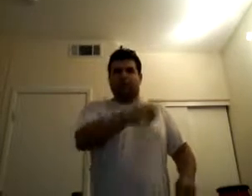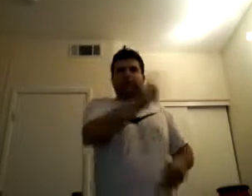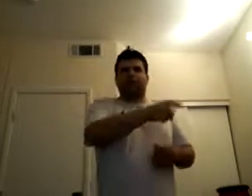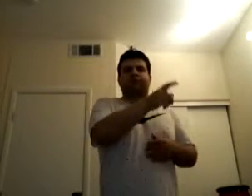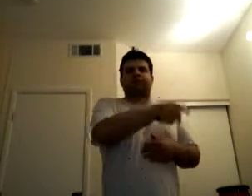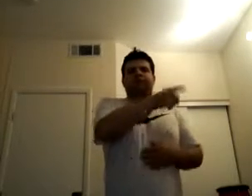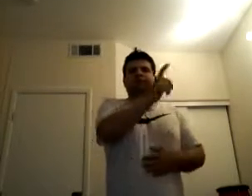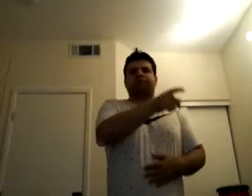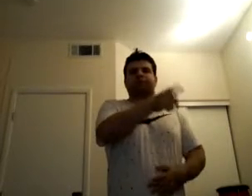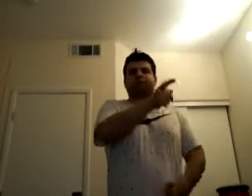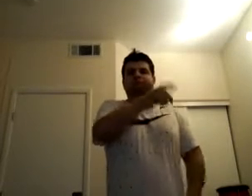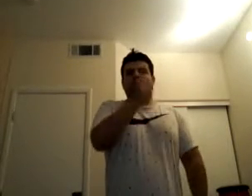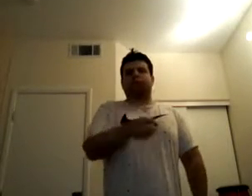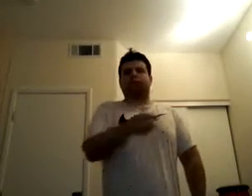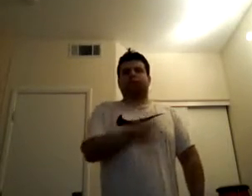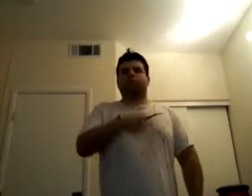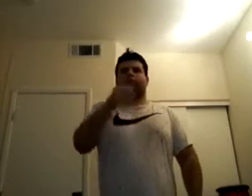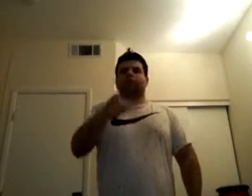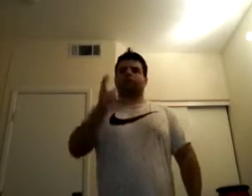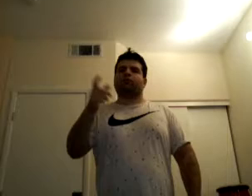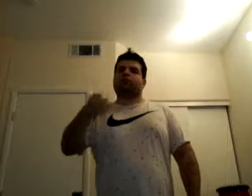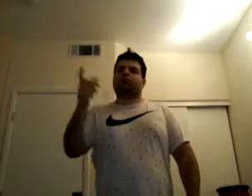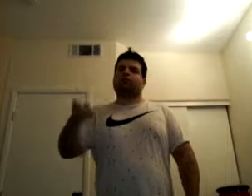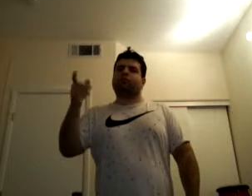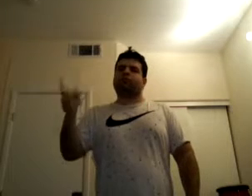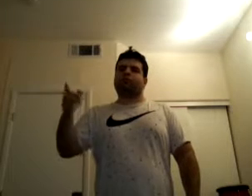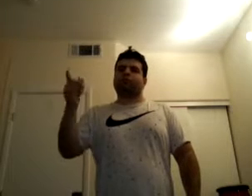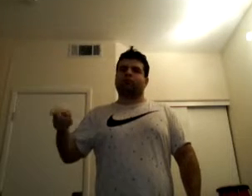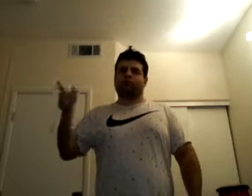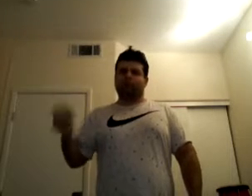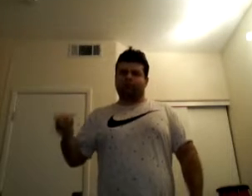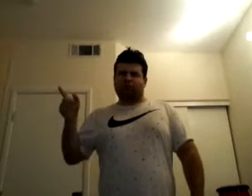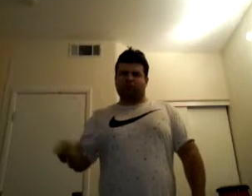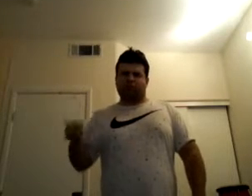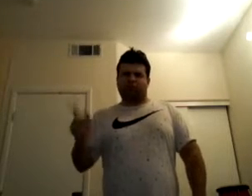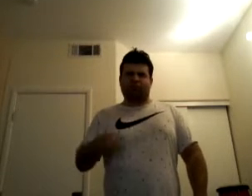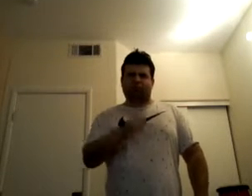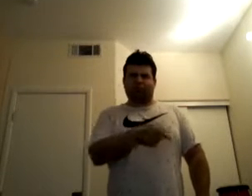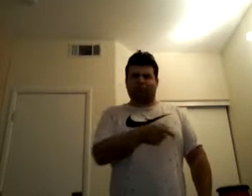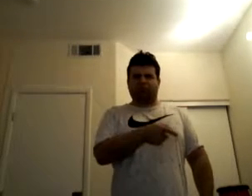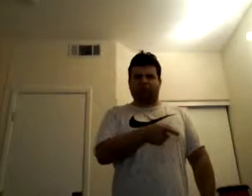To see another game Break the silence, sacrifice it on